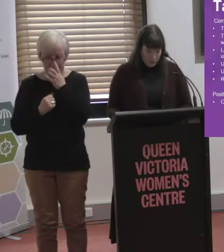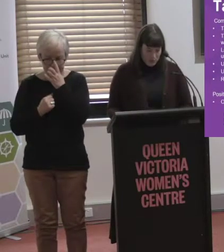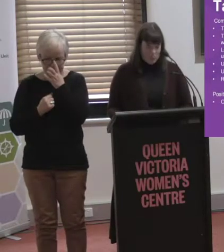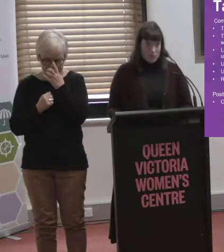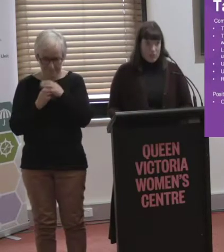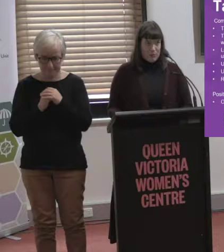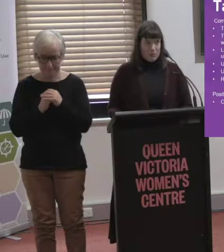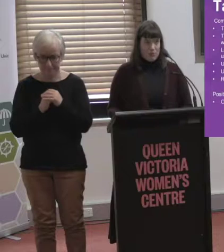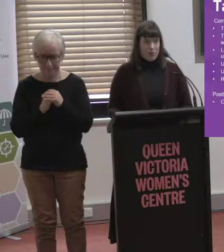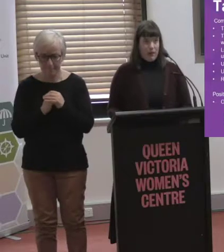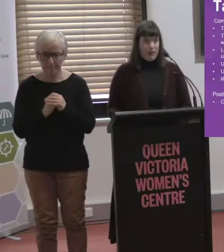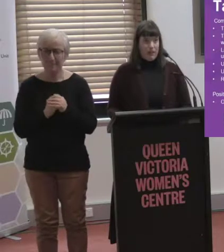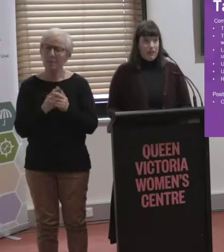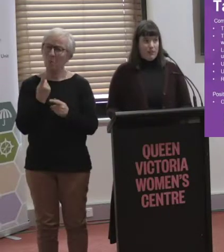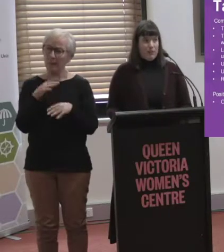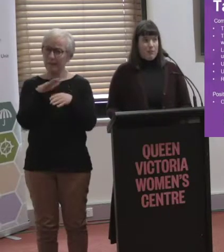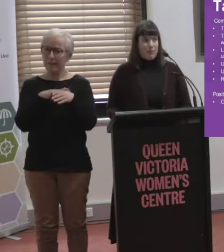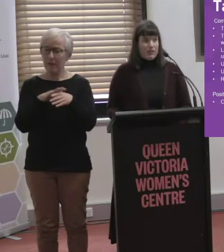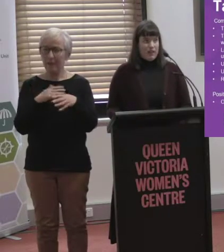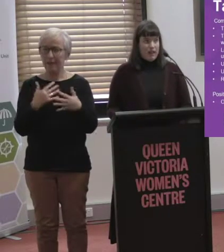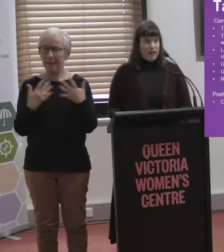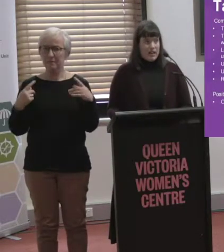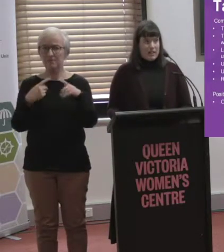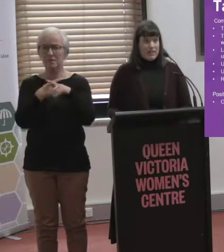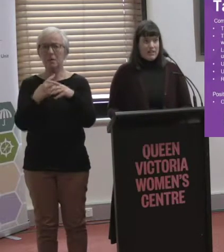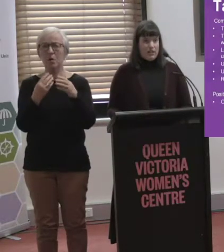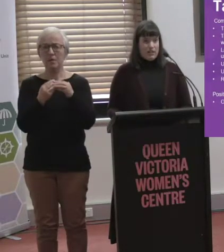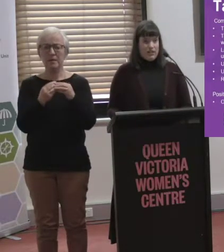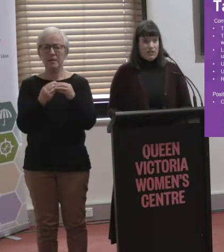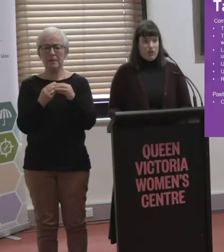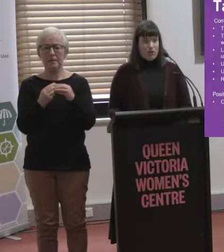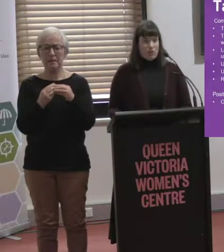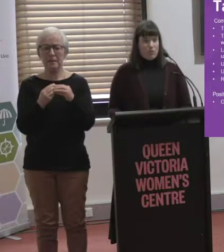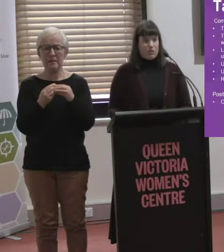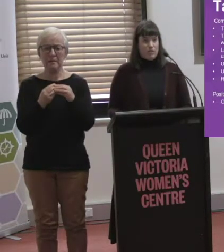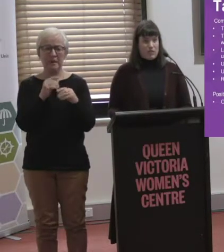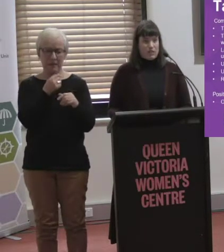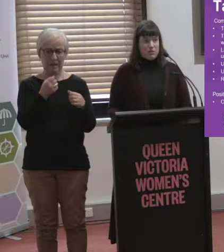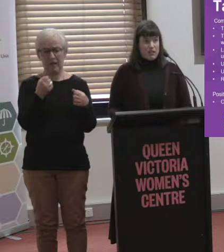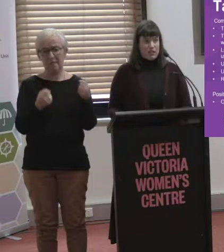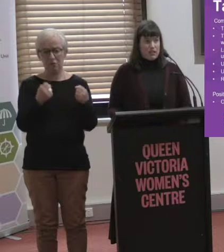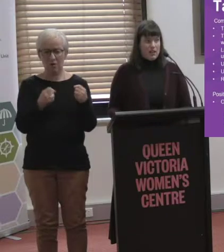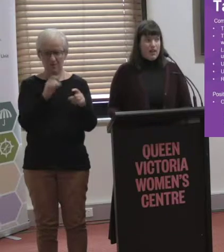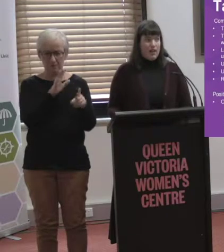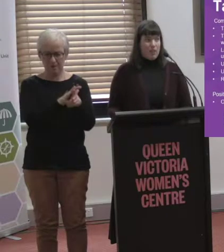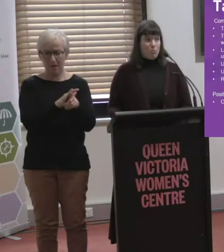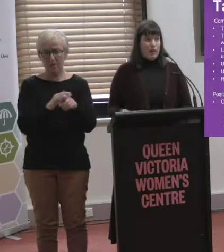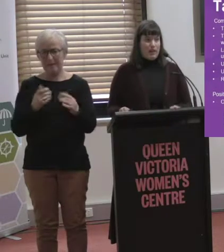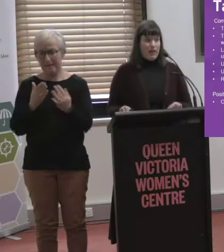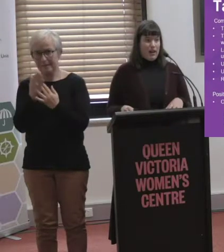There was a real discrepancy between the ability and understanding of the taxi drivers in wheelchair accessible taxis